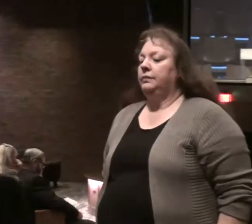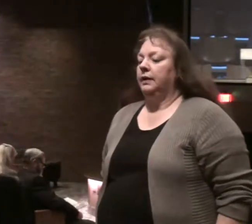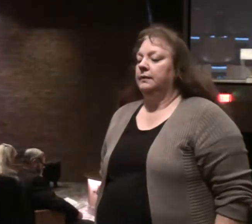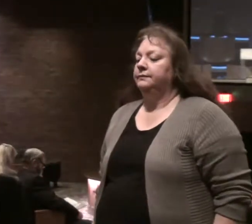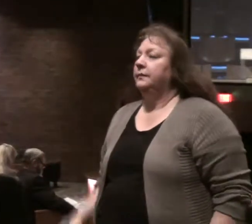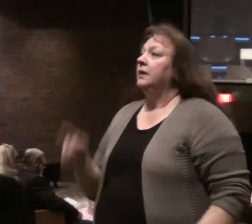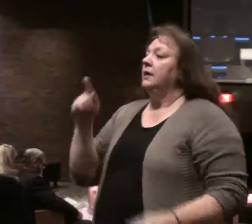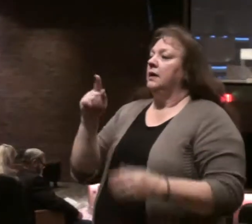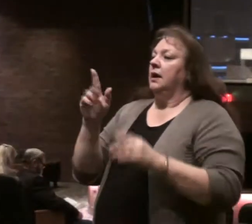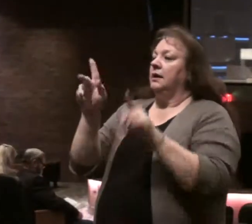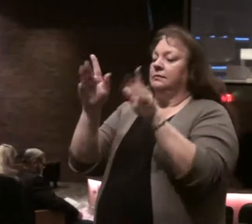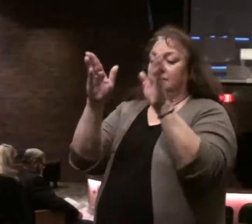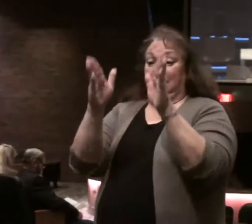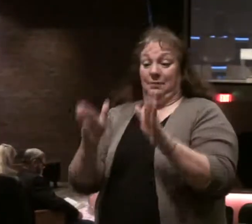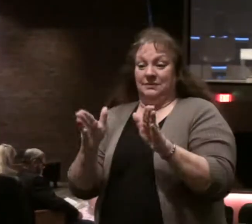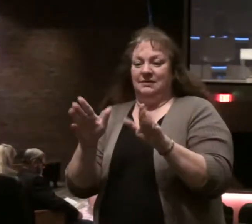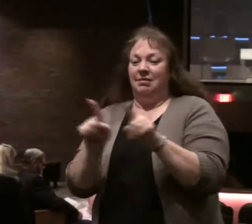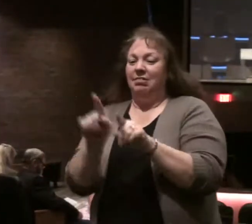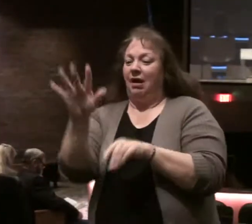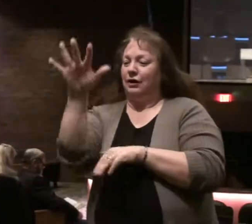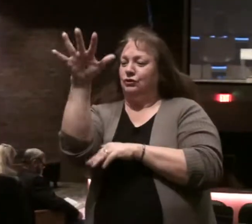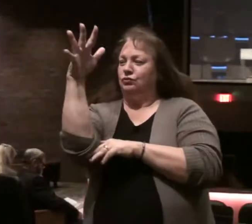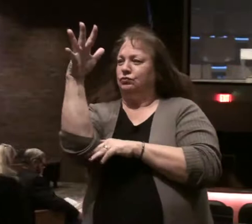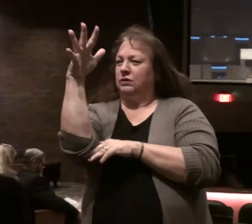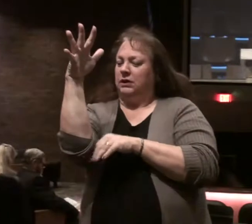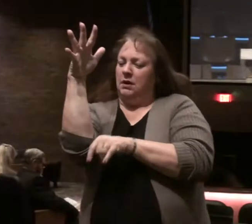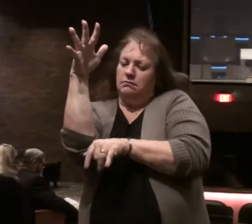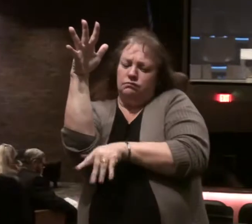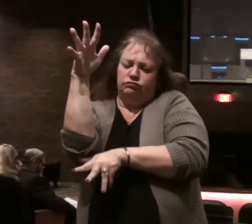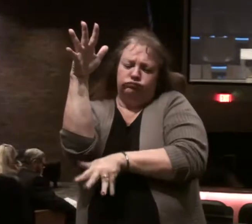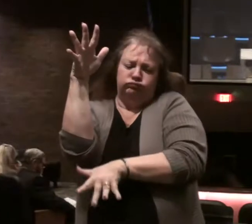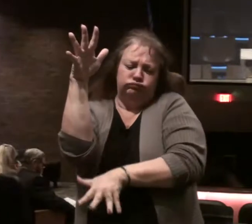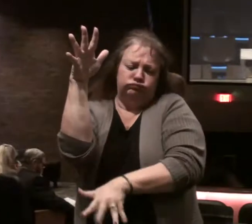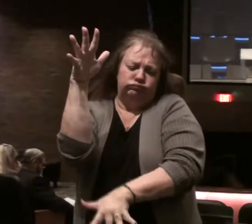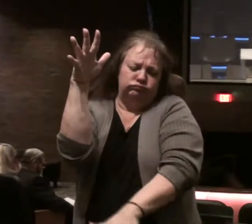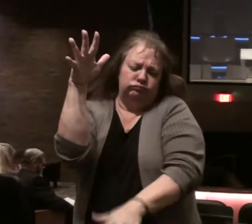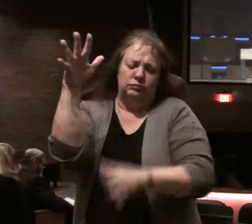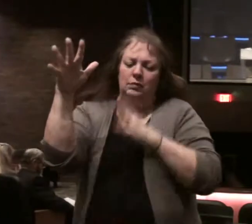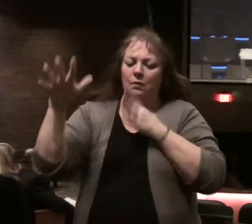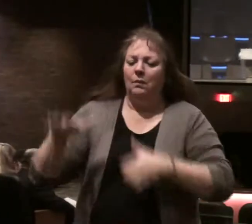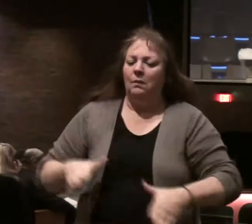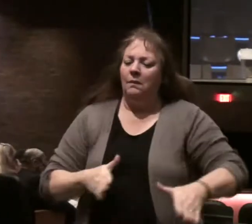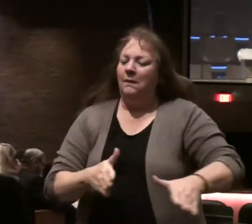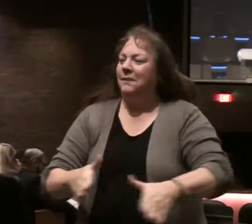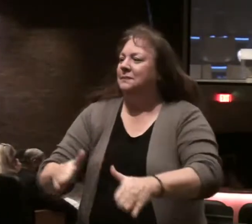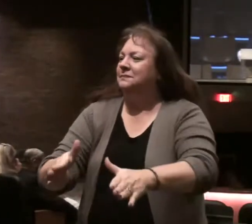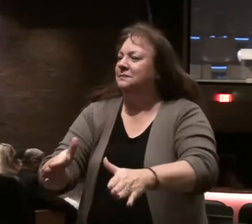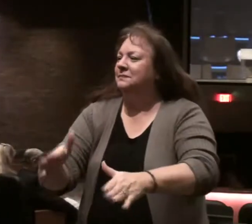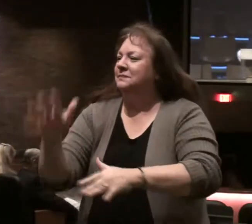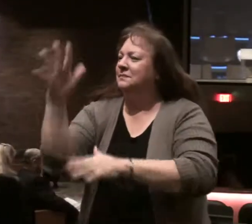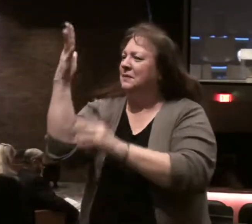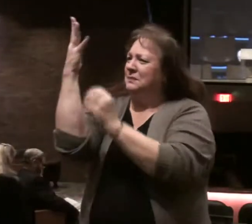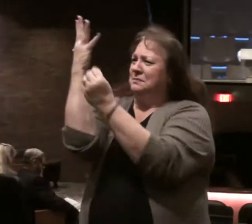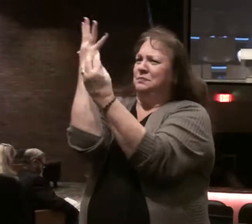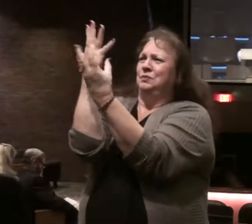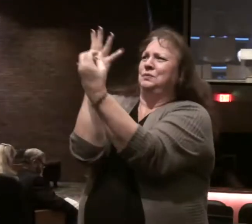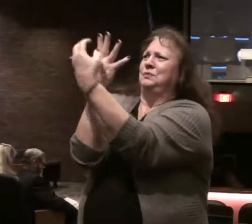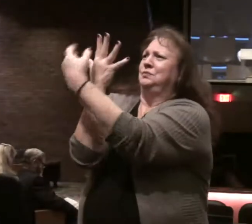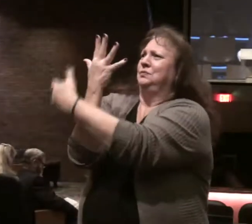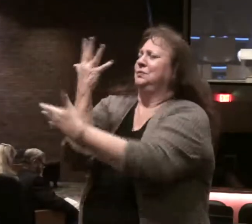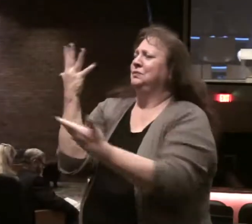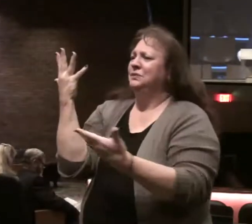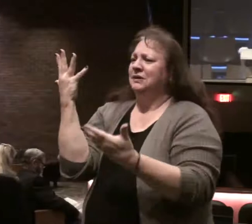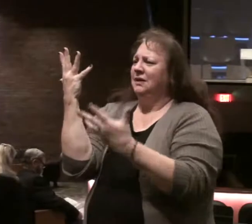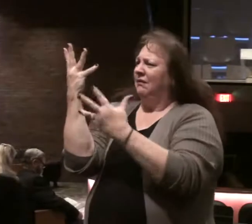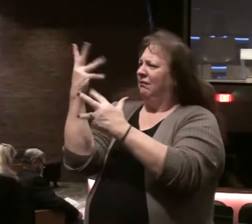He will be like a tree firmly planted by streams of water, which yields its frequent season, its leaf does not wither,